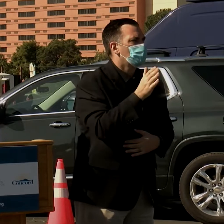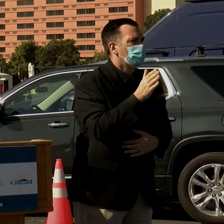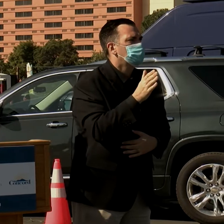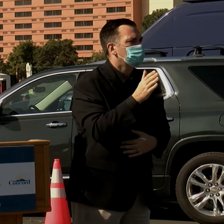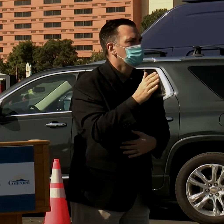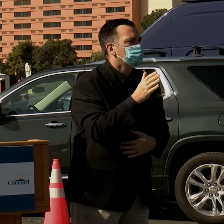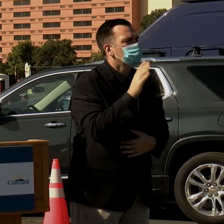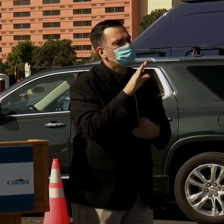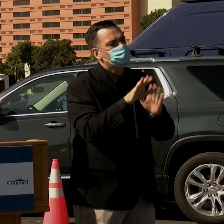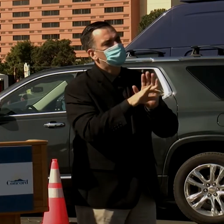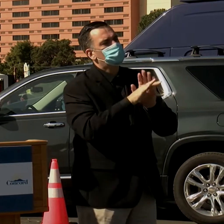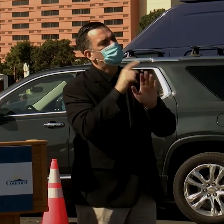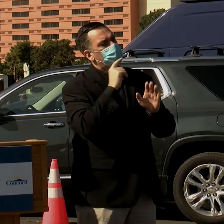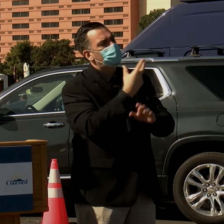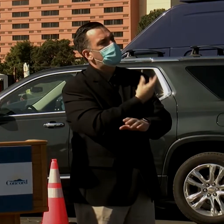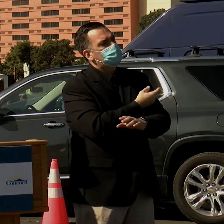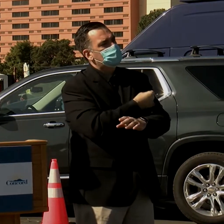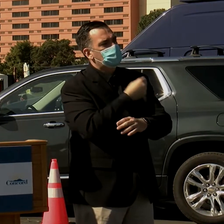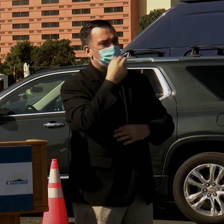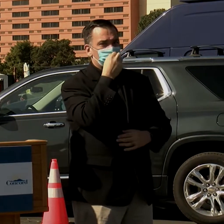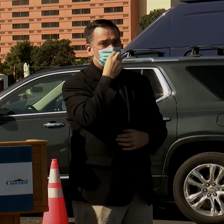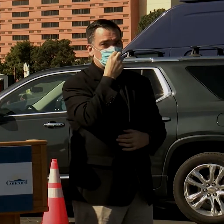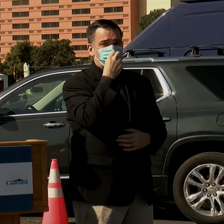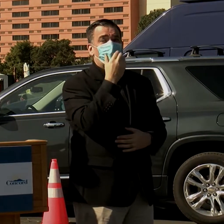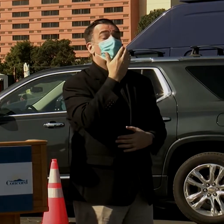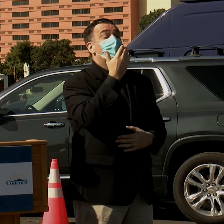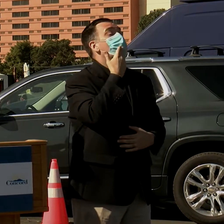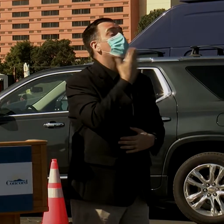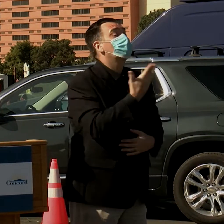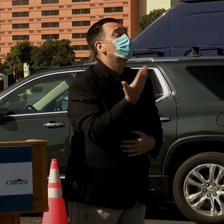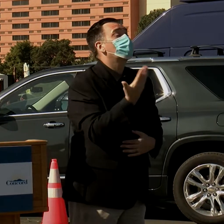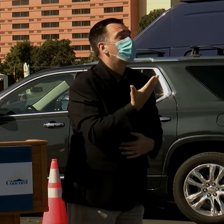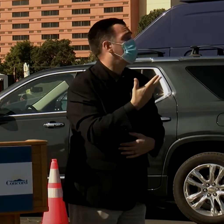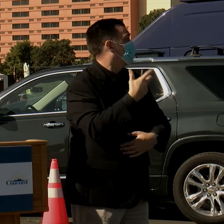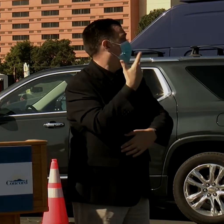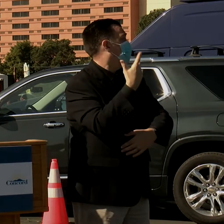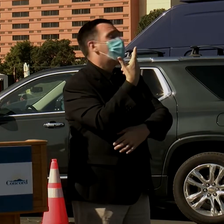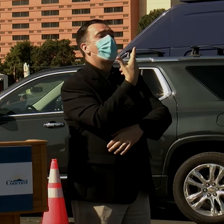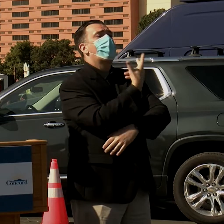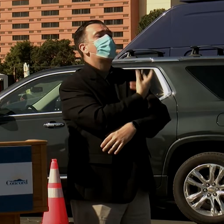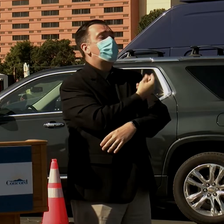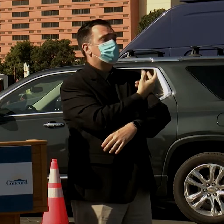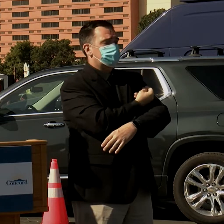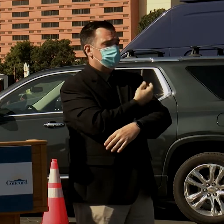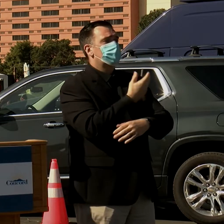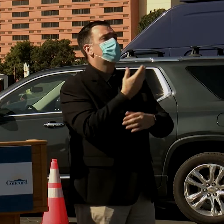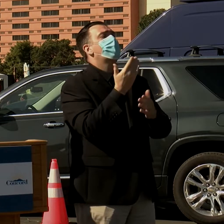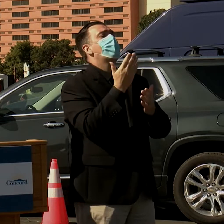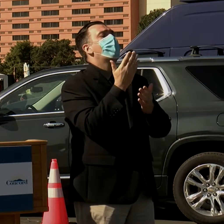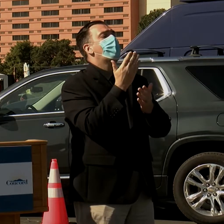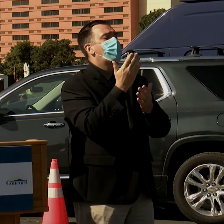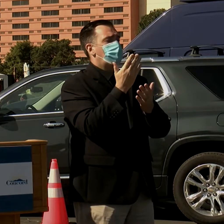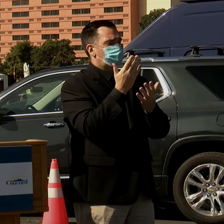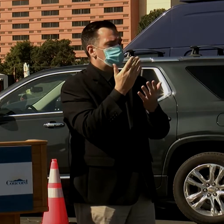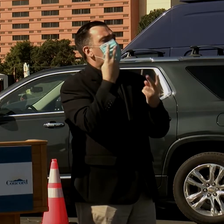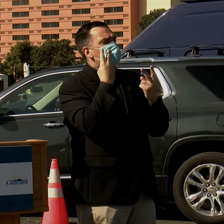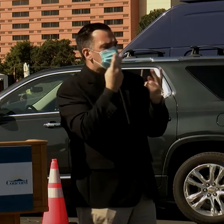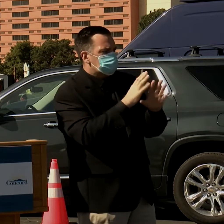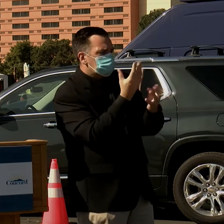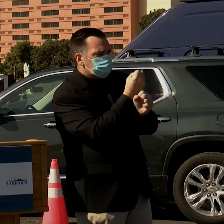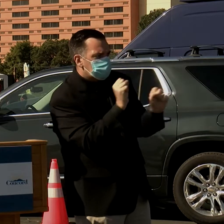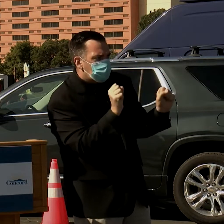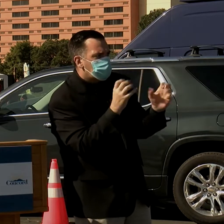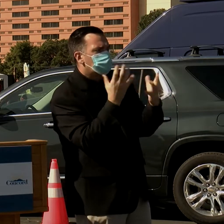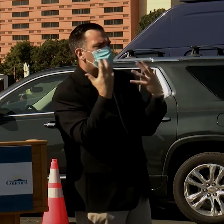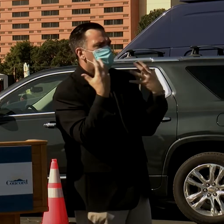are choosing to get vaccinated. Good thing is that the vaccine hesitancy that some people have, they wanted to make sure this was